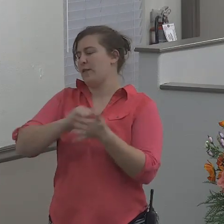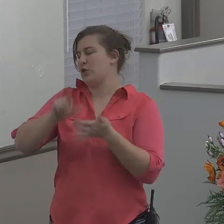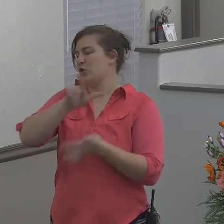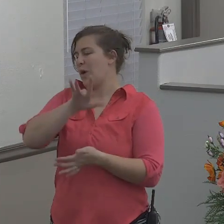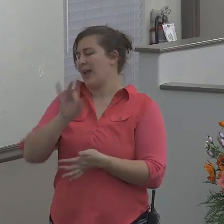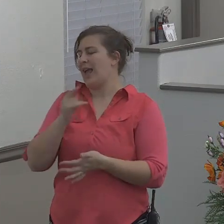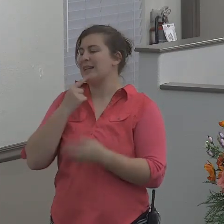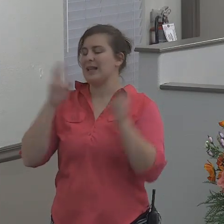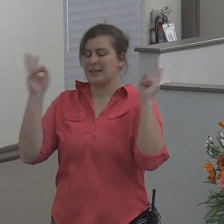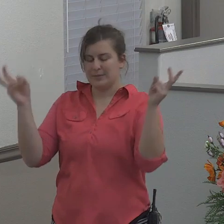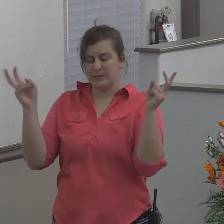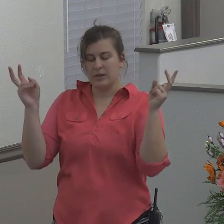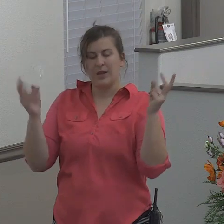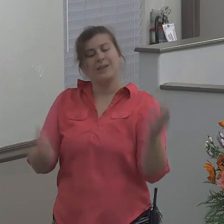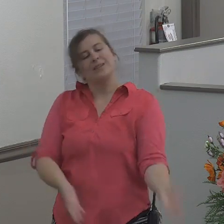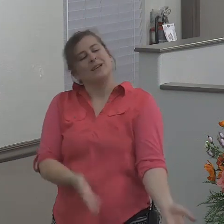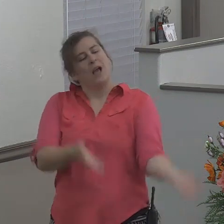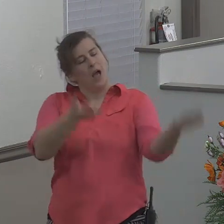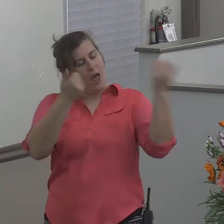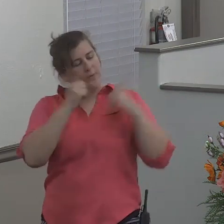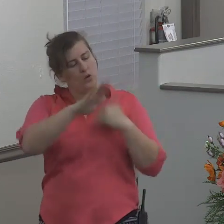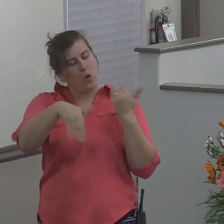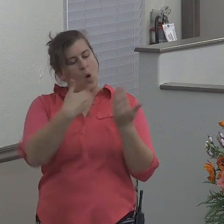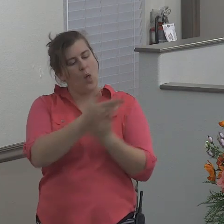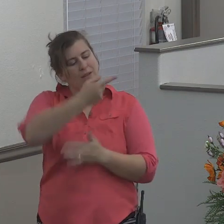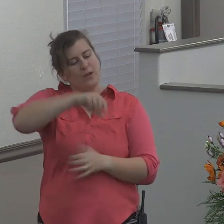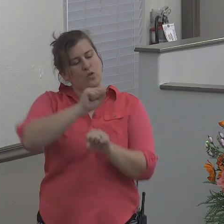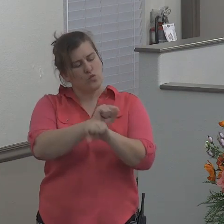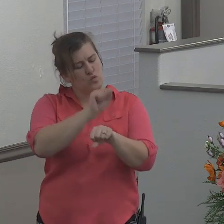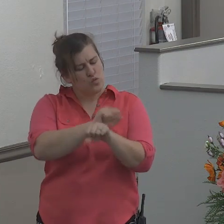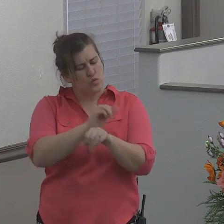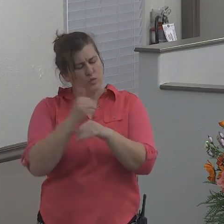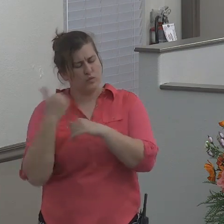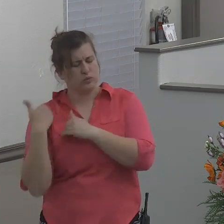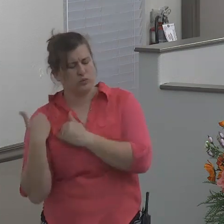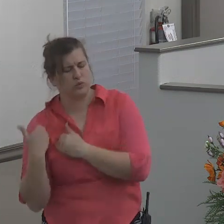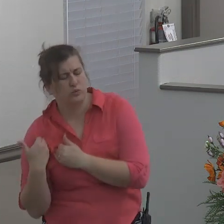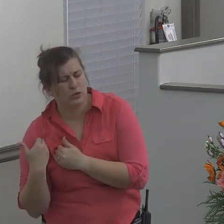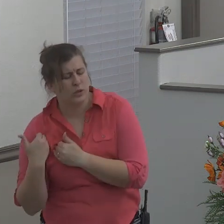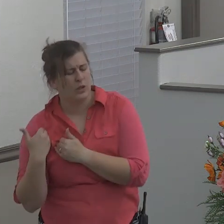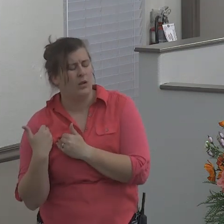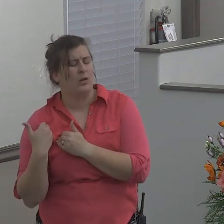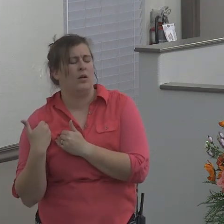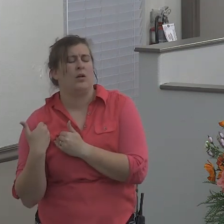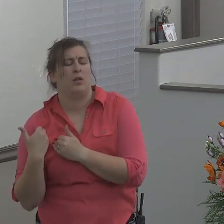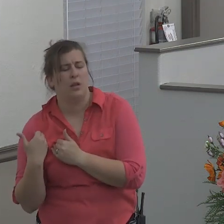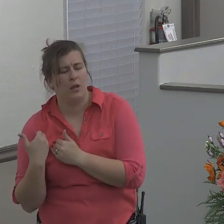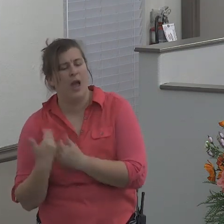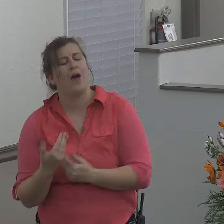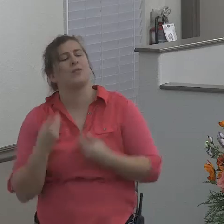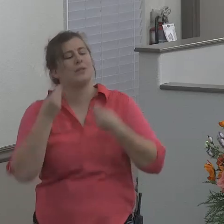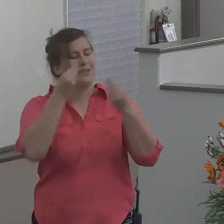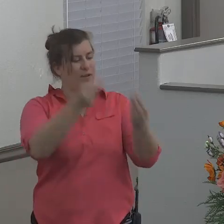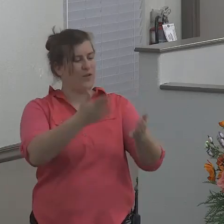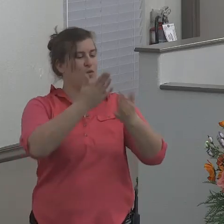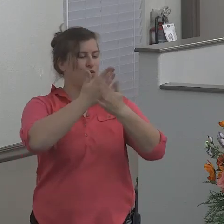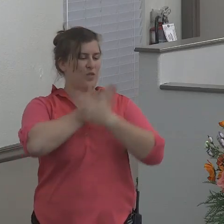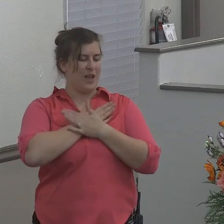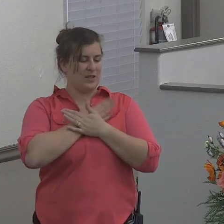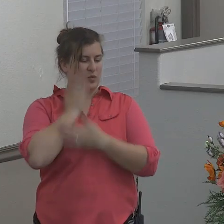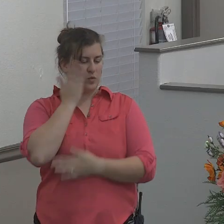states come unto me all ye that labor and are heavy laden and I will give you rest